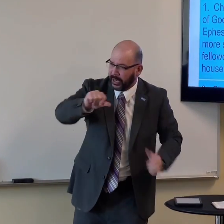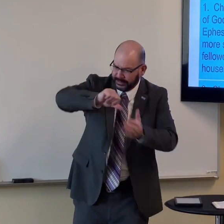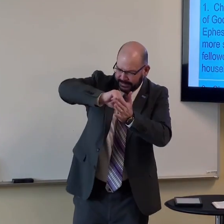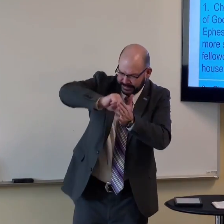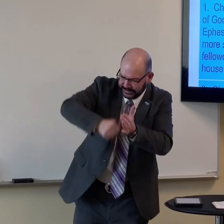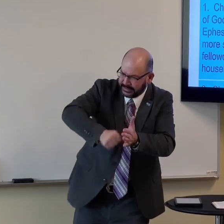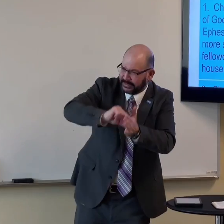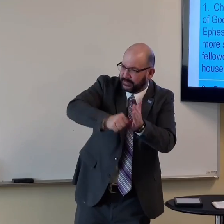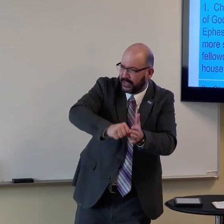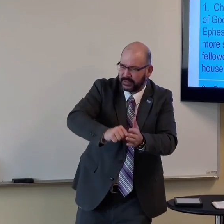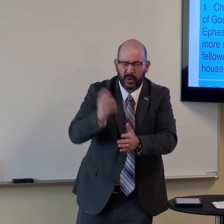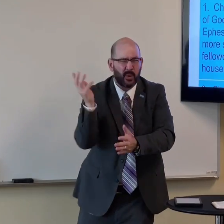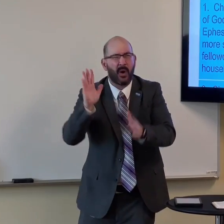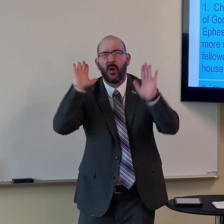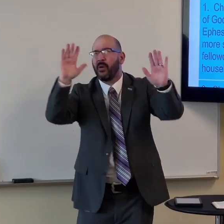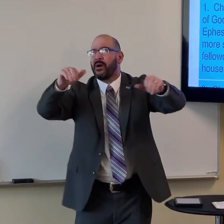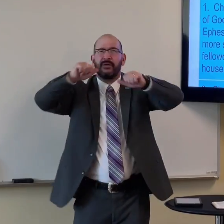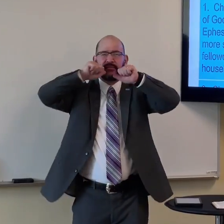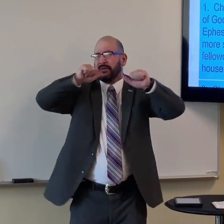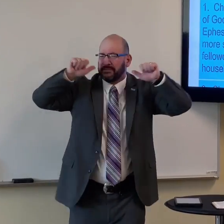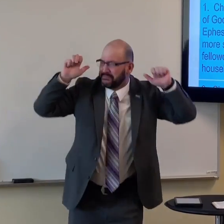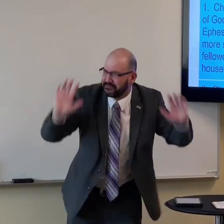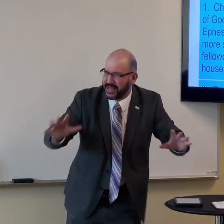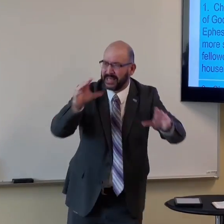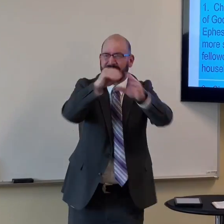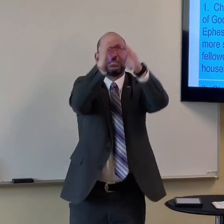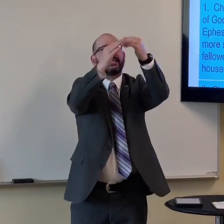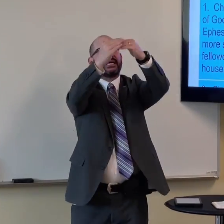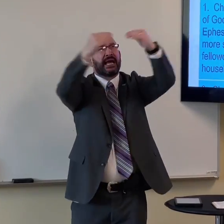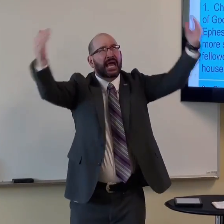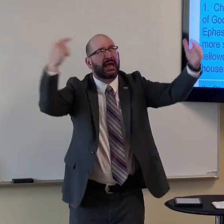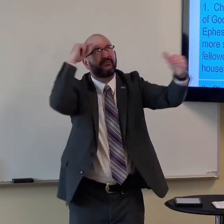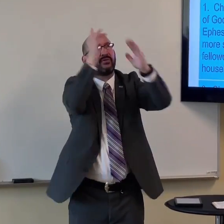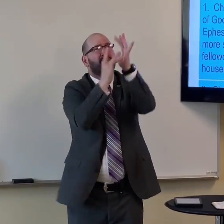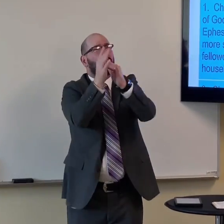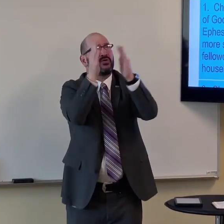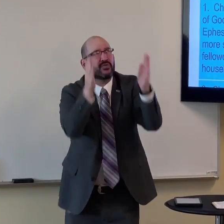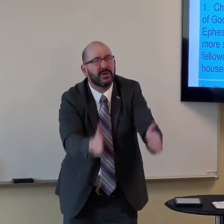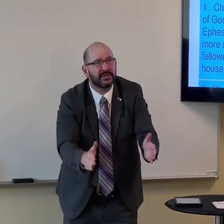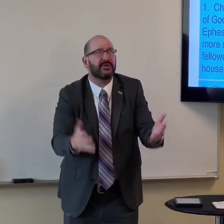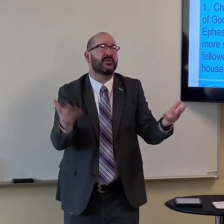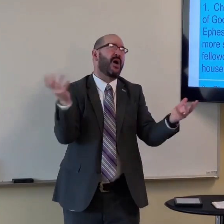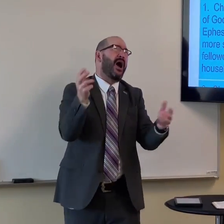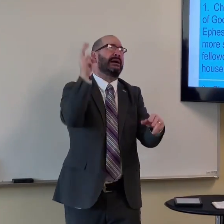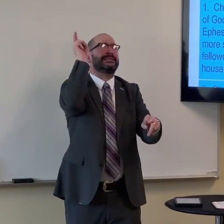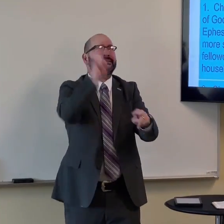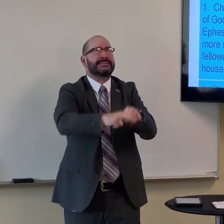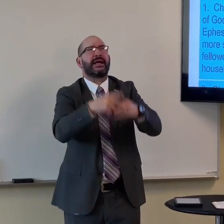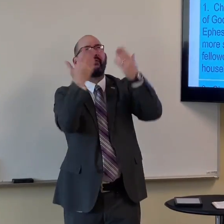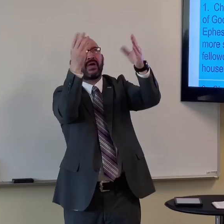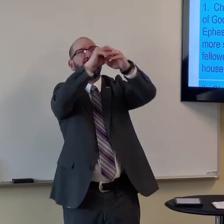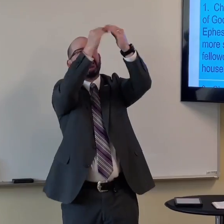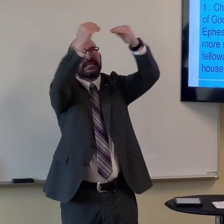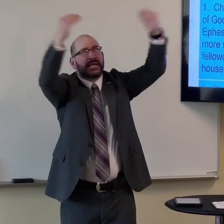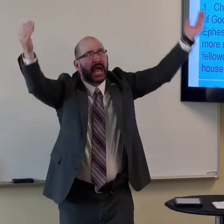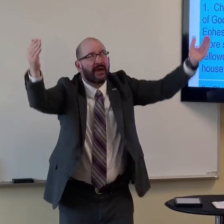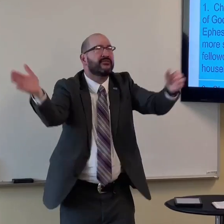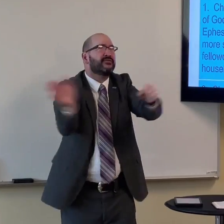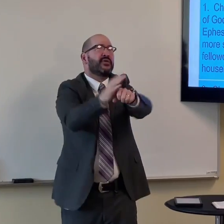Chapter 1 of Ephesians emphasizes the wonderful blessings of heaven, of being a Christian, of belonging,